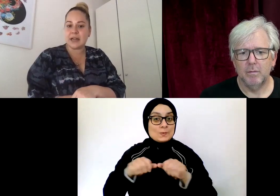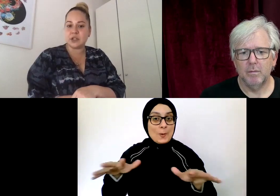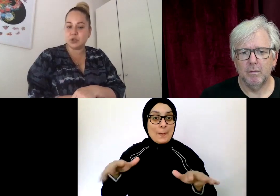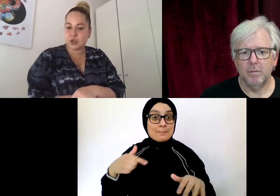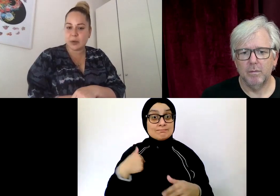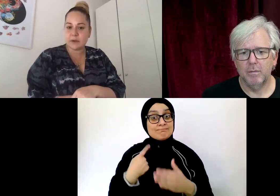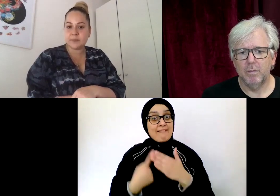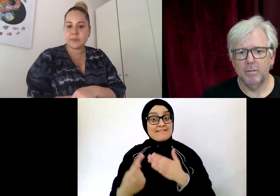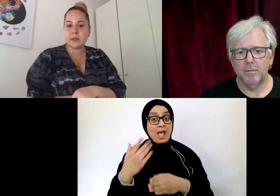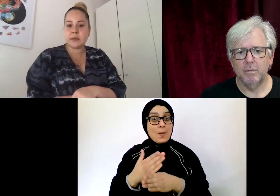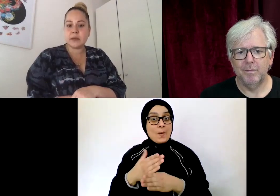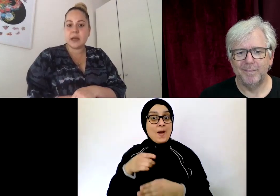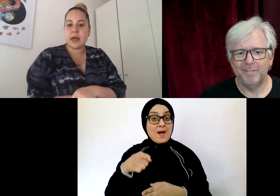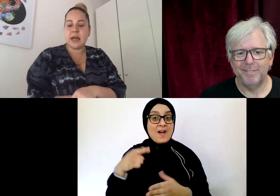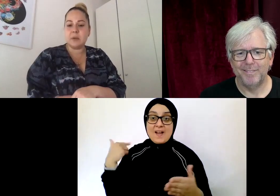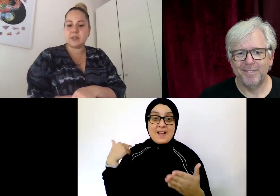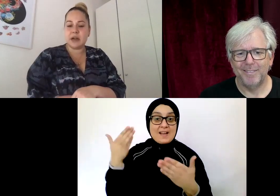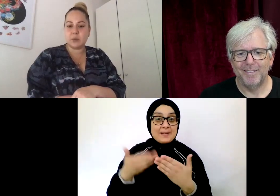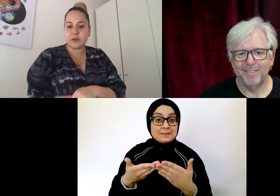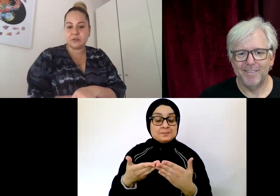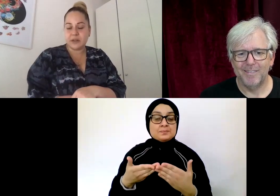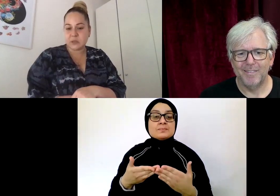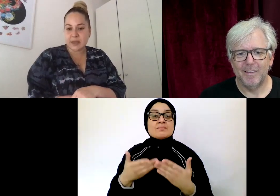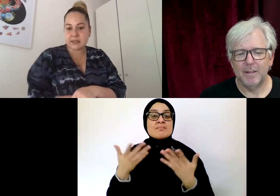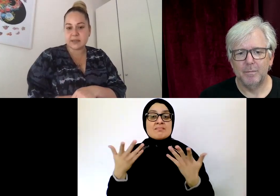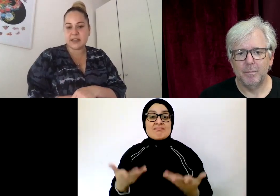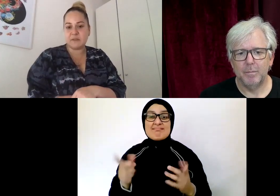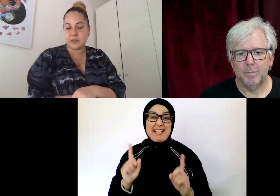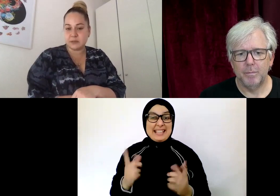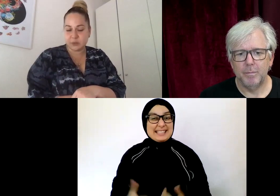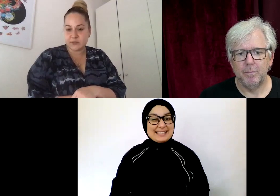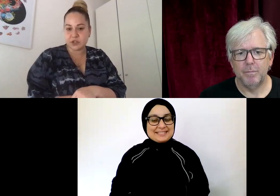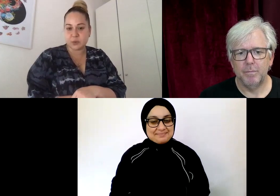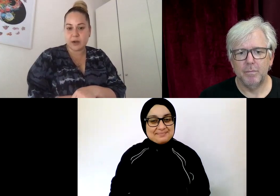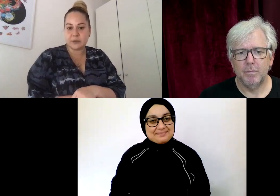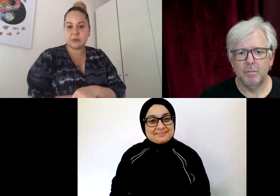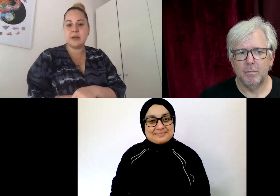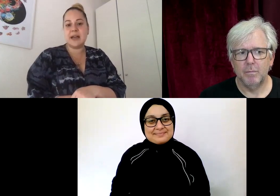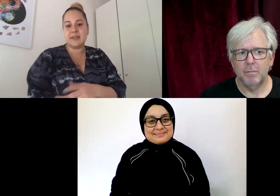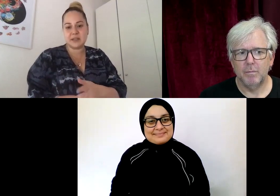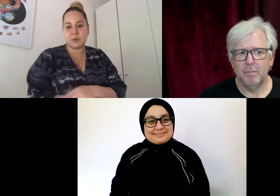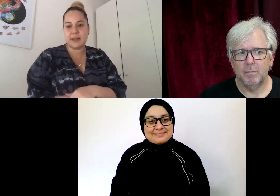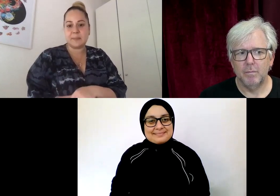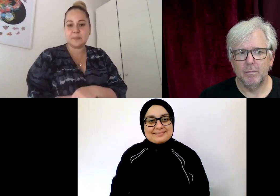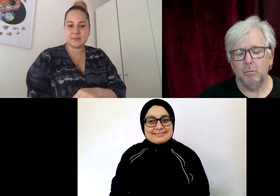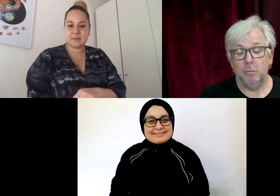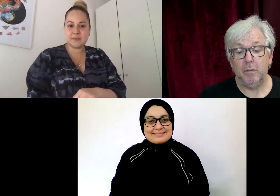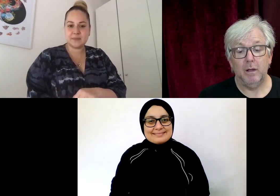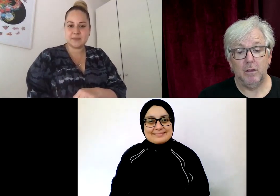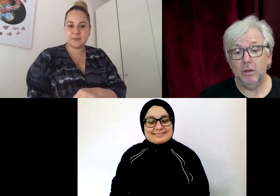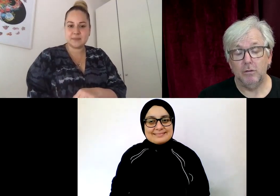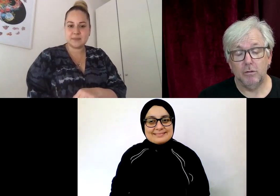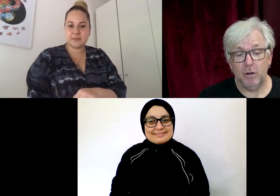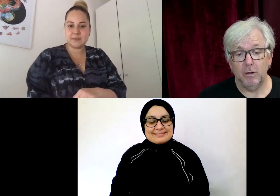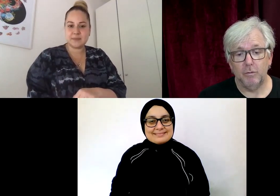and YouTuber. So I work on a freelance basis and have been doing such a while and that's who I am. With